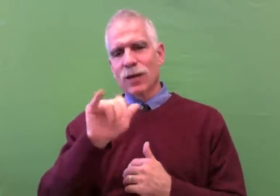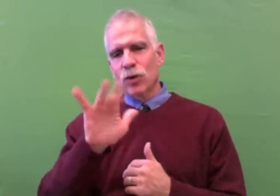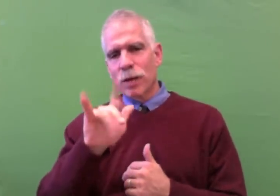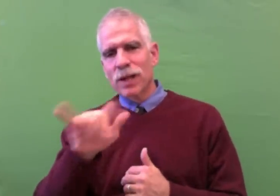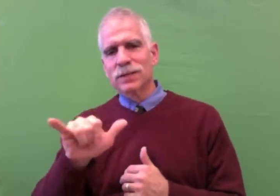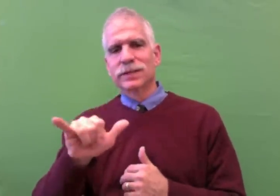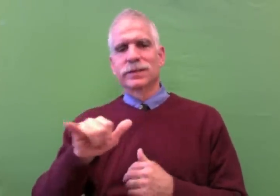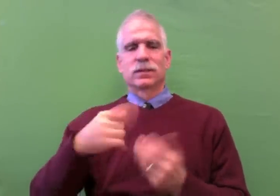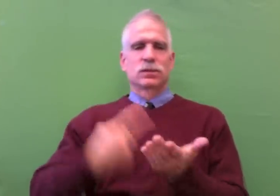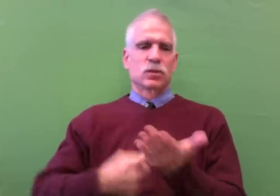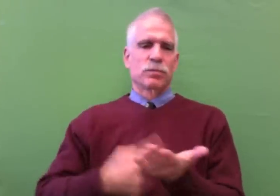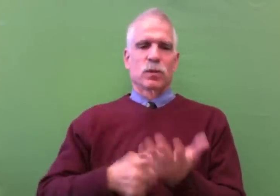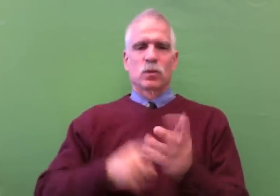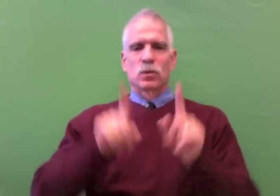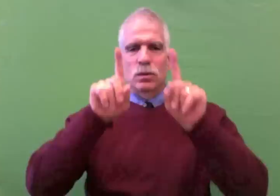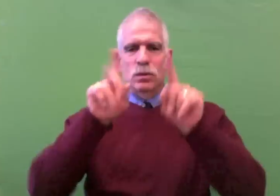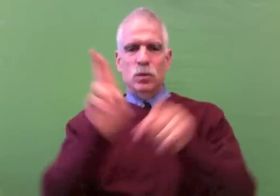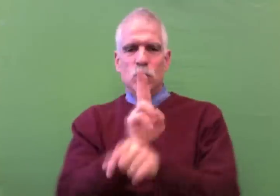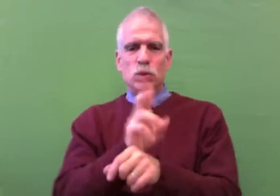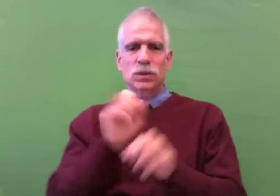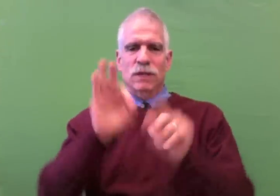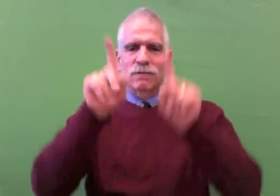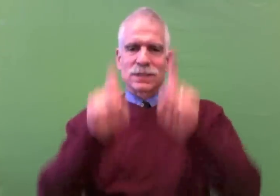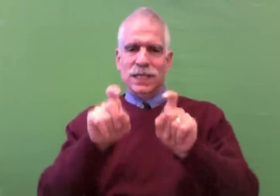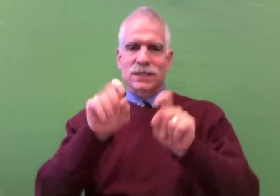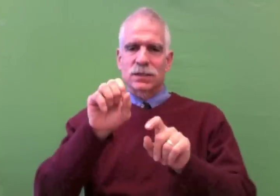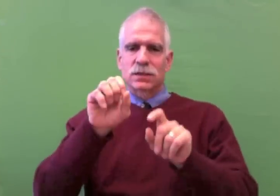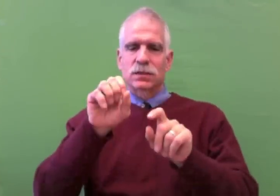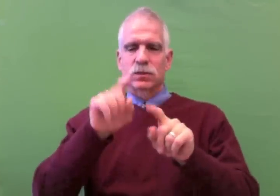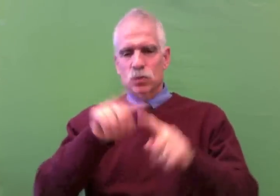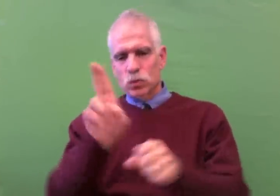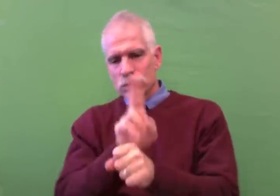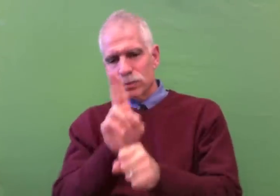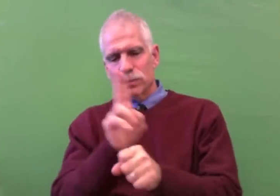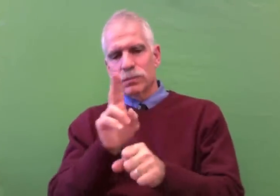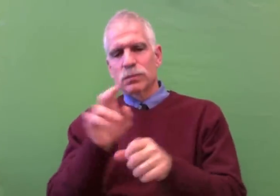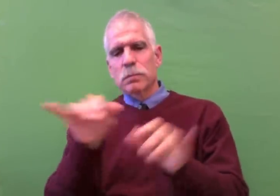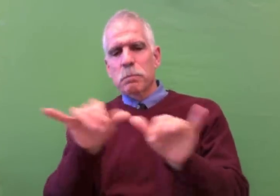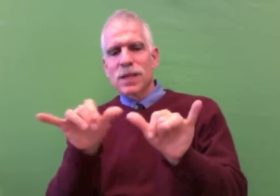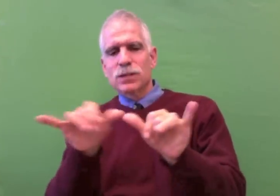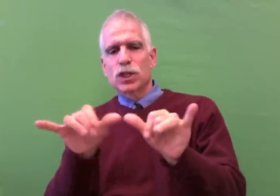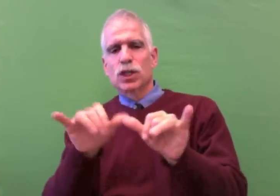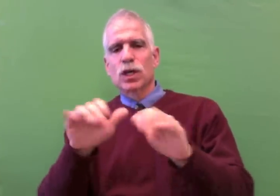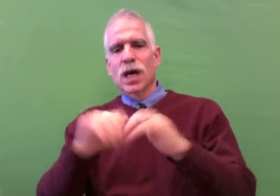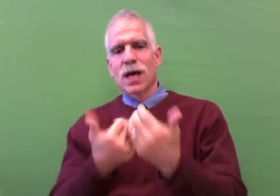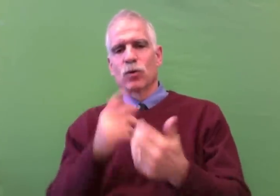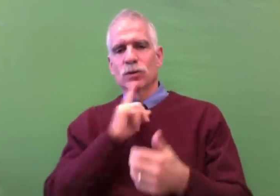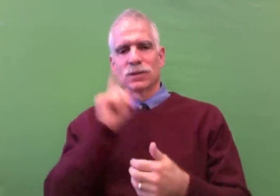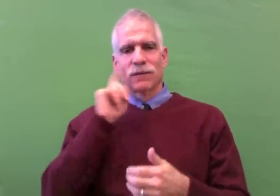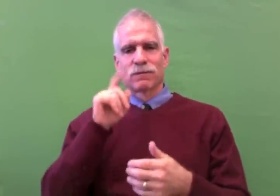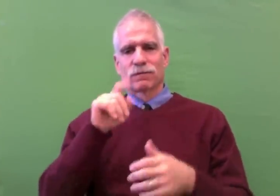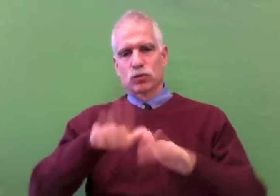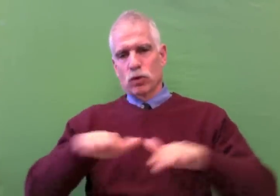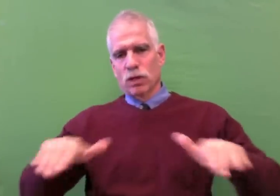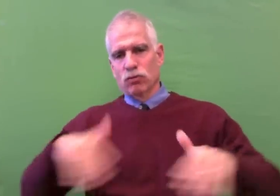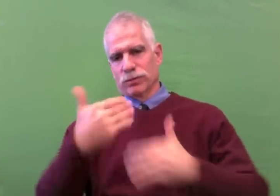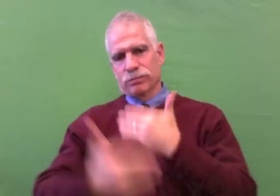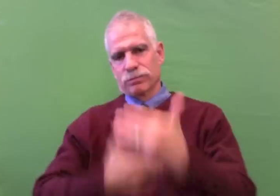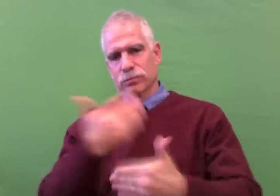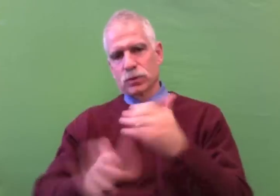For example, accountability, the use of test data to measure how Deaf children